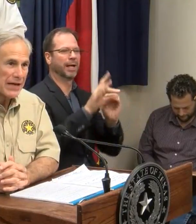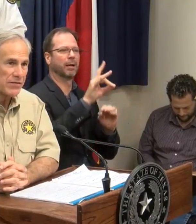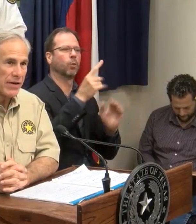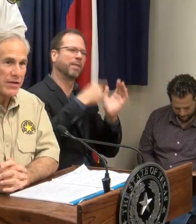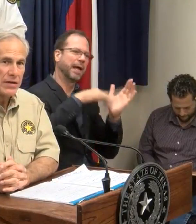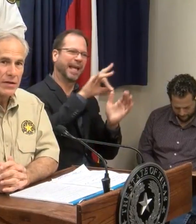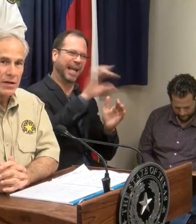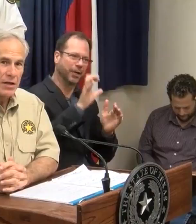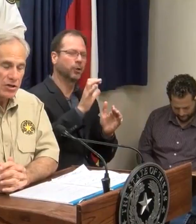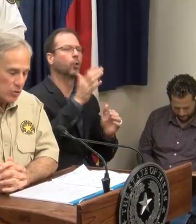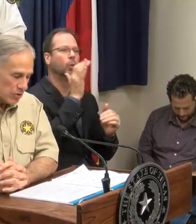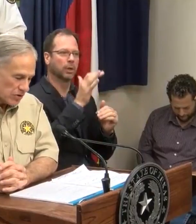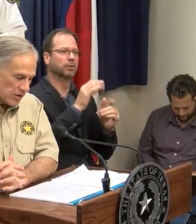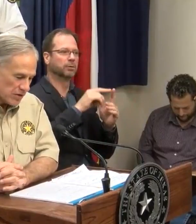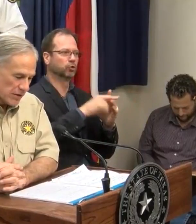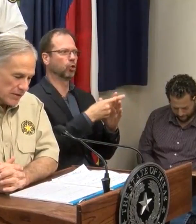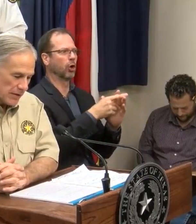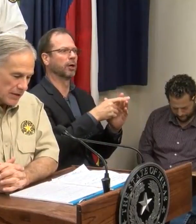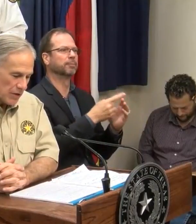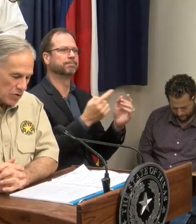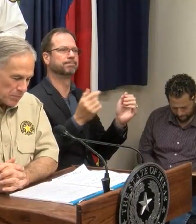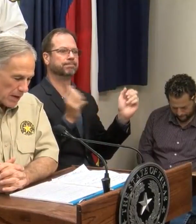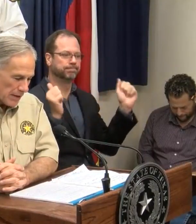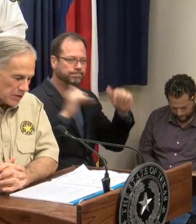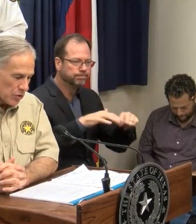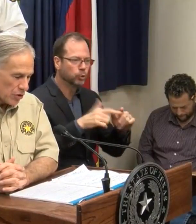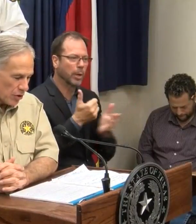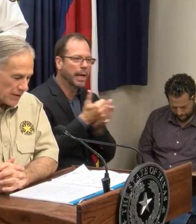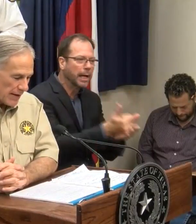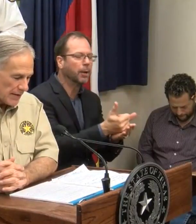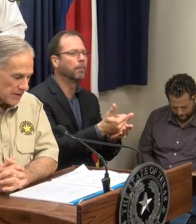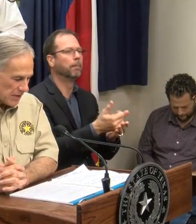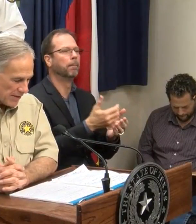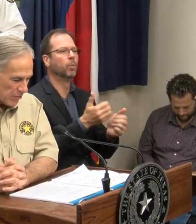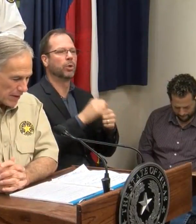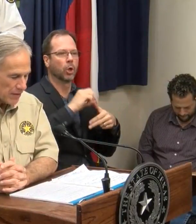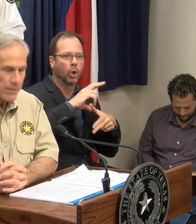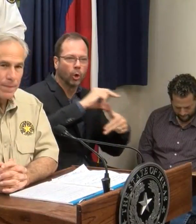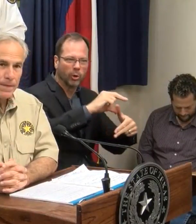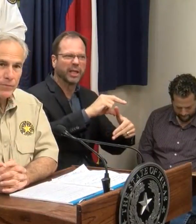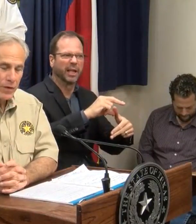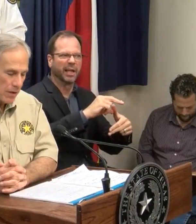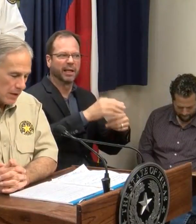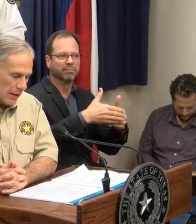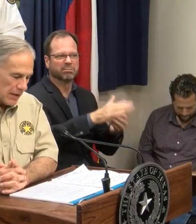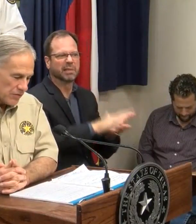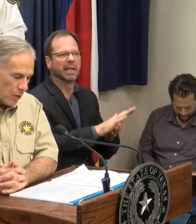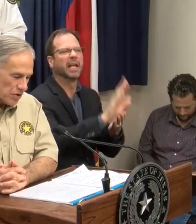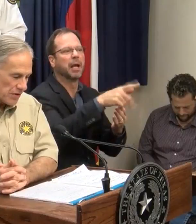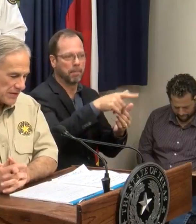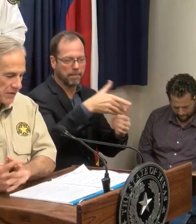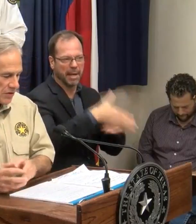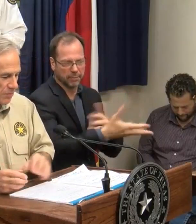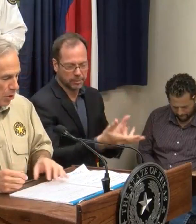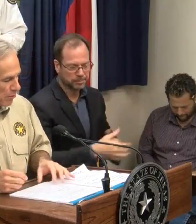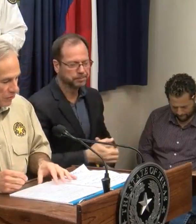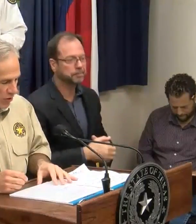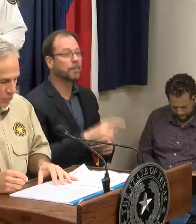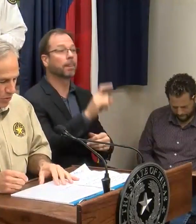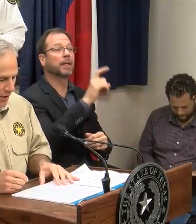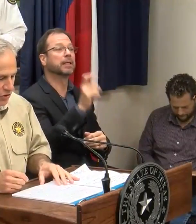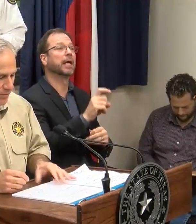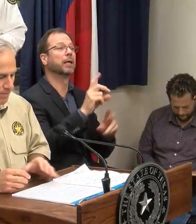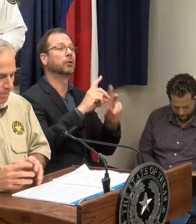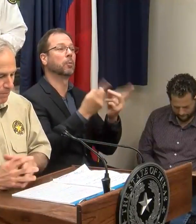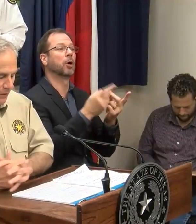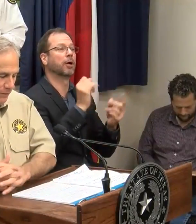who will be activated to assist in responding to the hurricane and its aftermath. As far as the Texas Department of